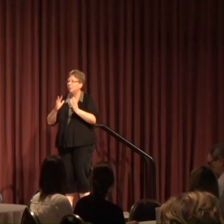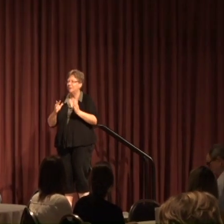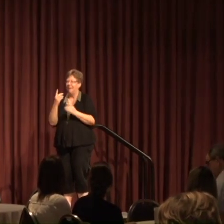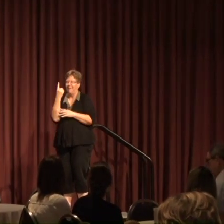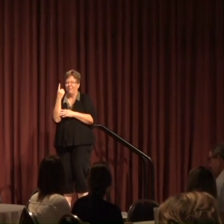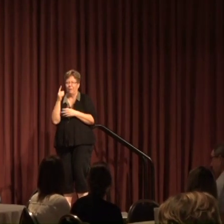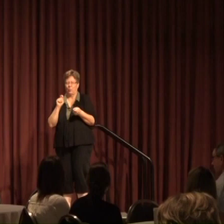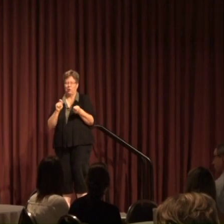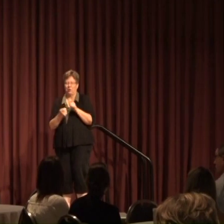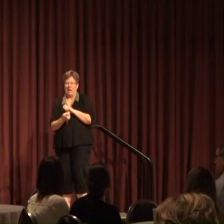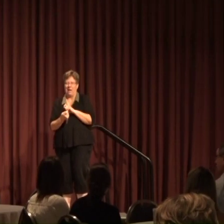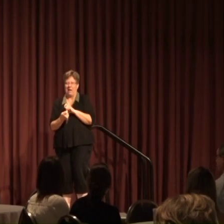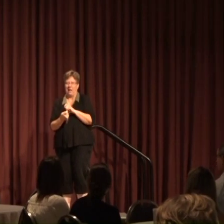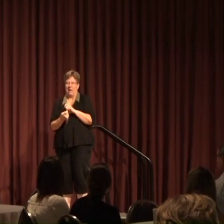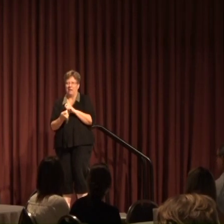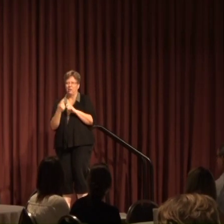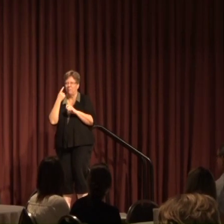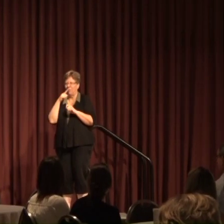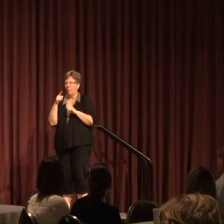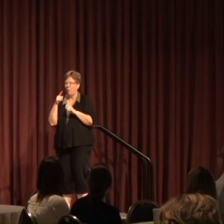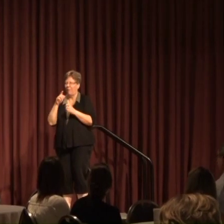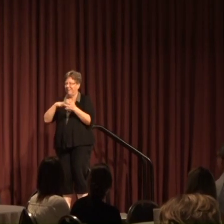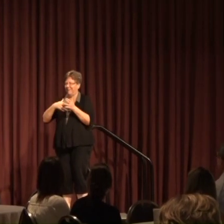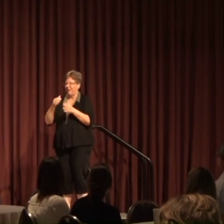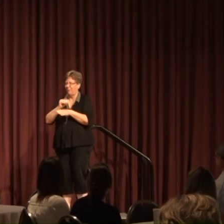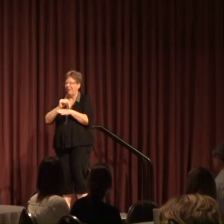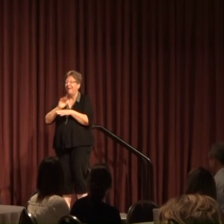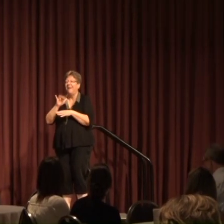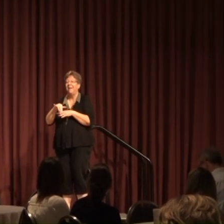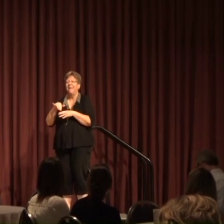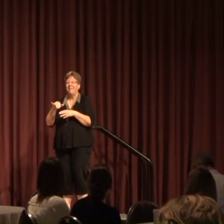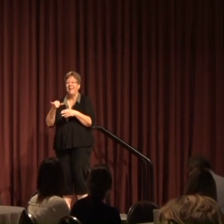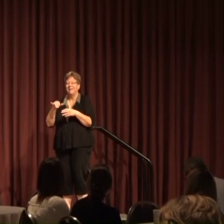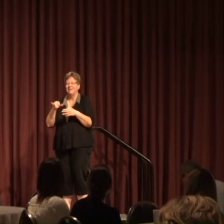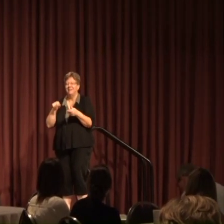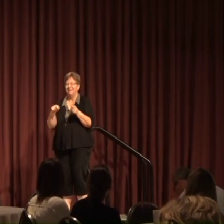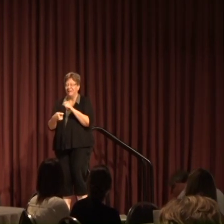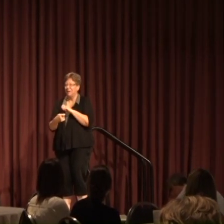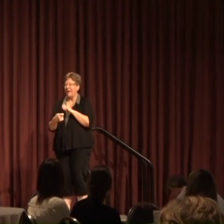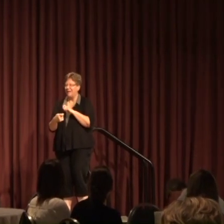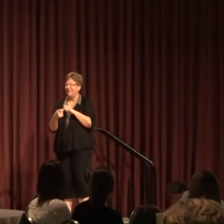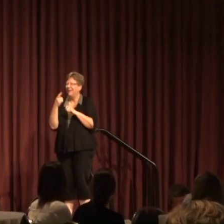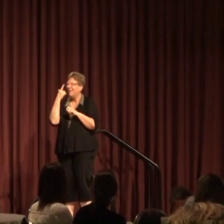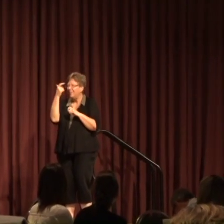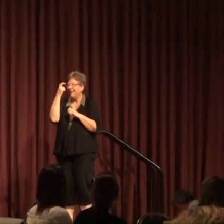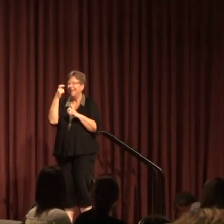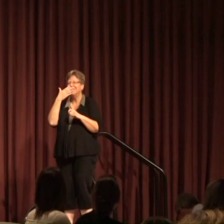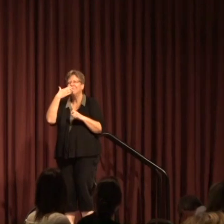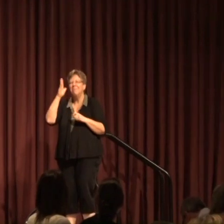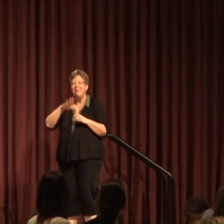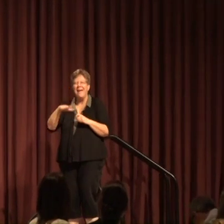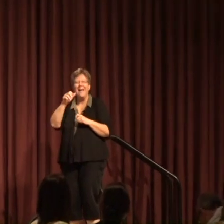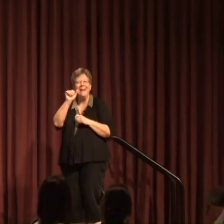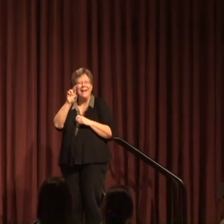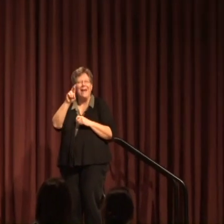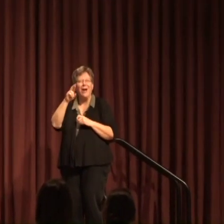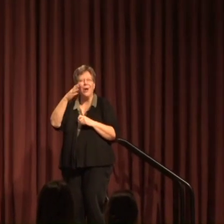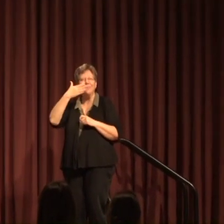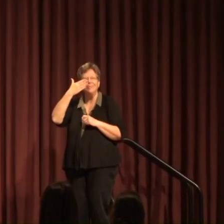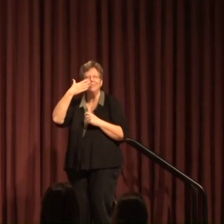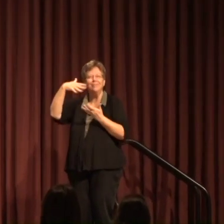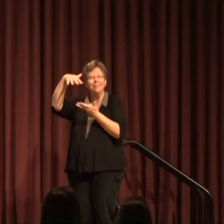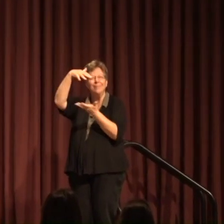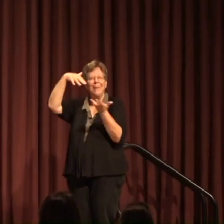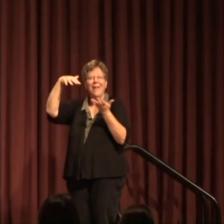one change to the schedule to convocation this evening and that is the change of venue due to the poor air quality in Missoula